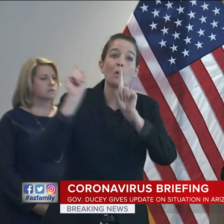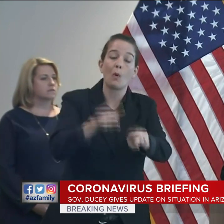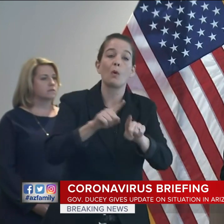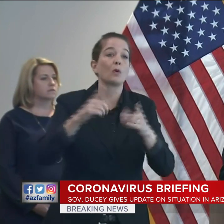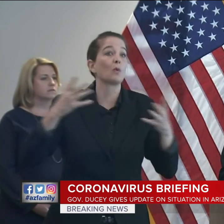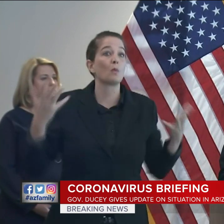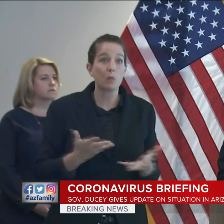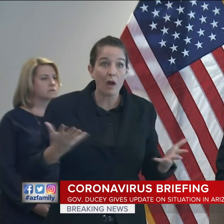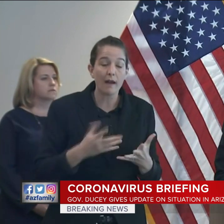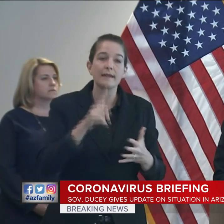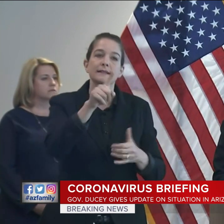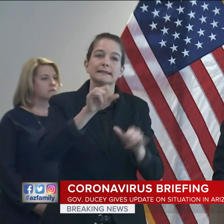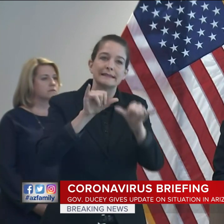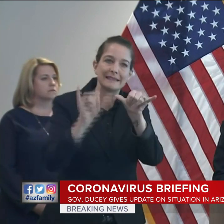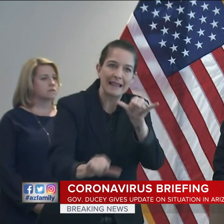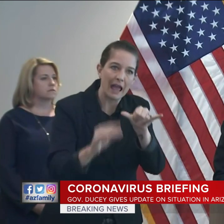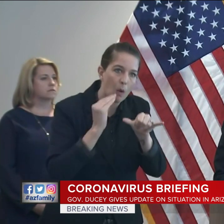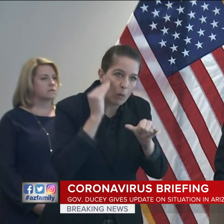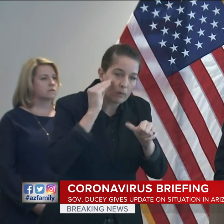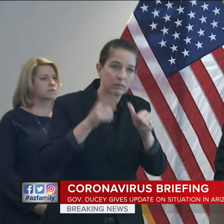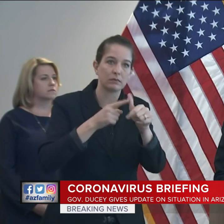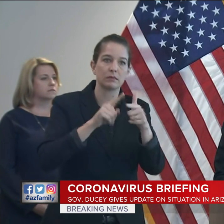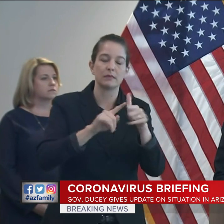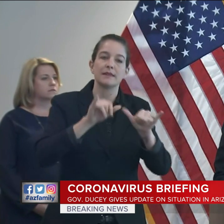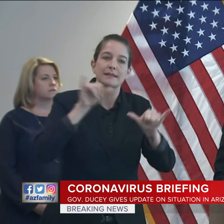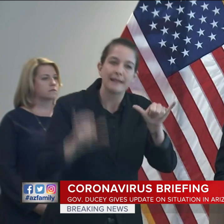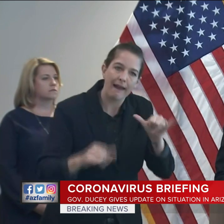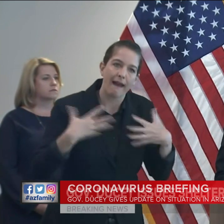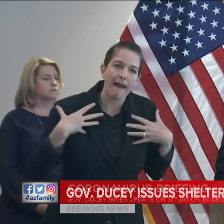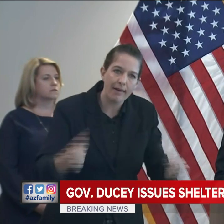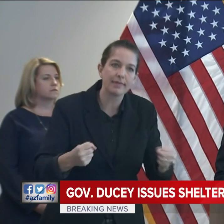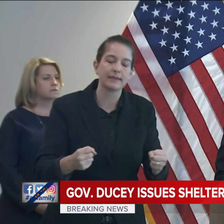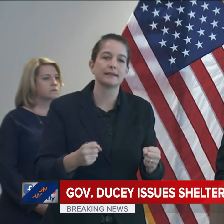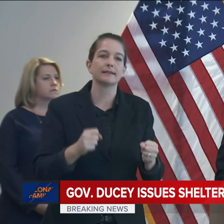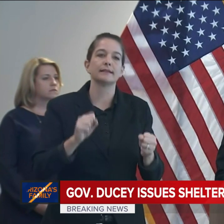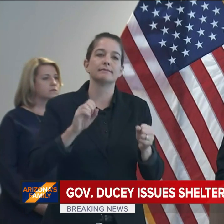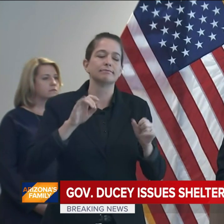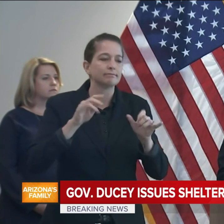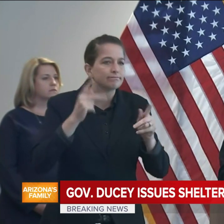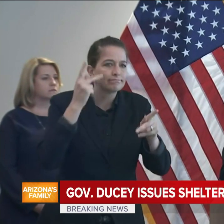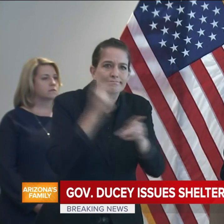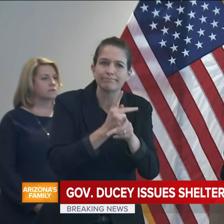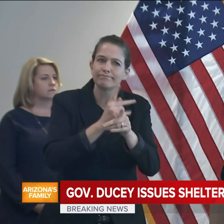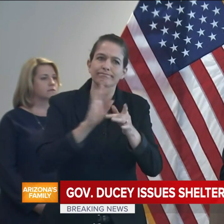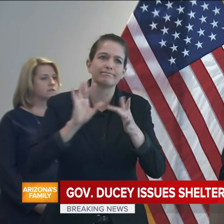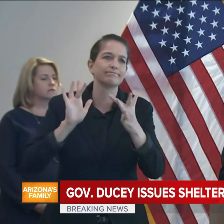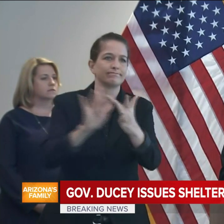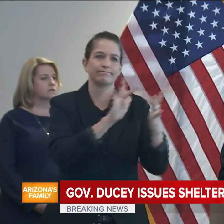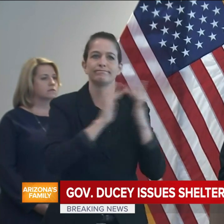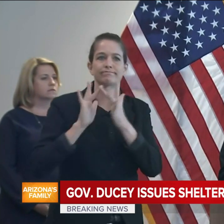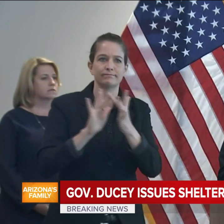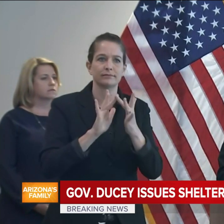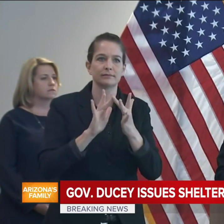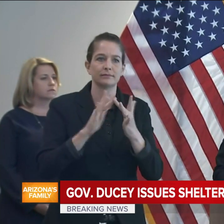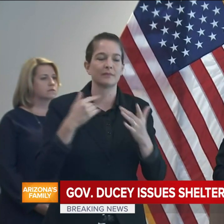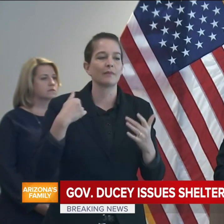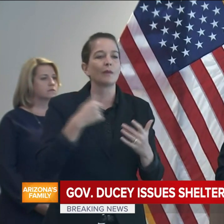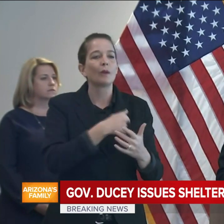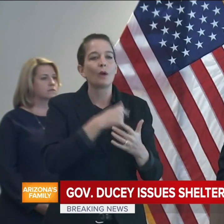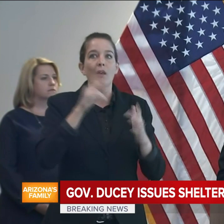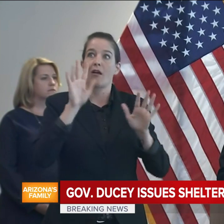connected. Across the country, we've seen stay-at-home orders and shelter-in-place orders.